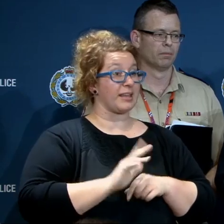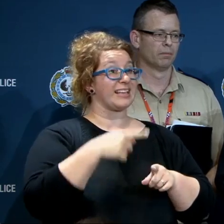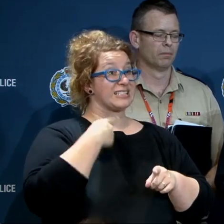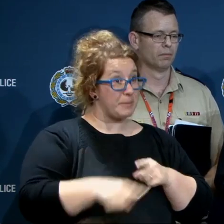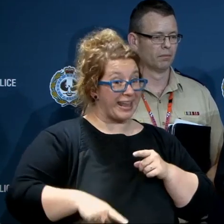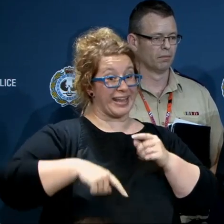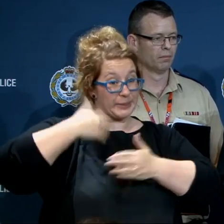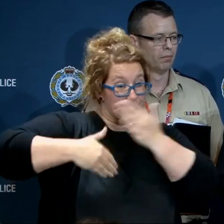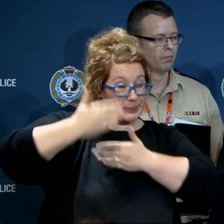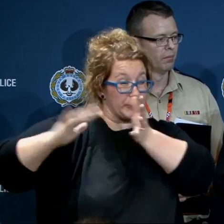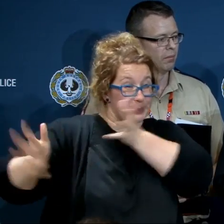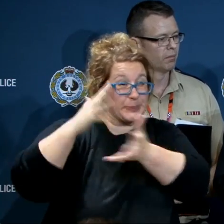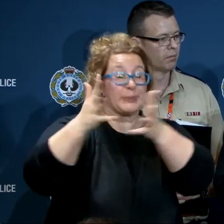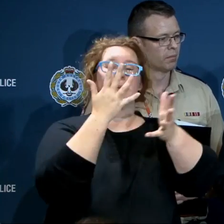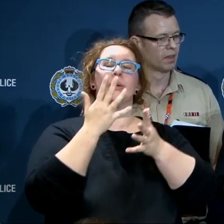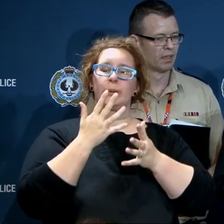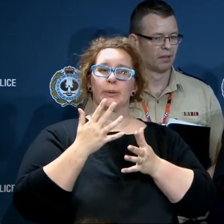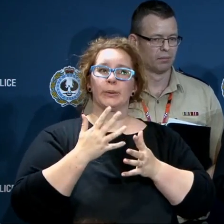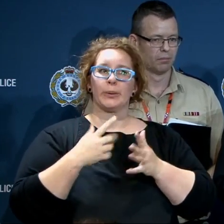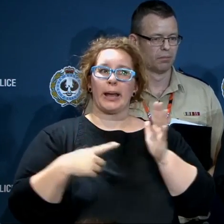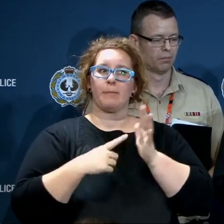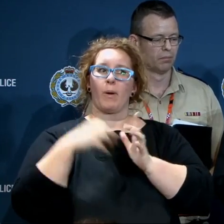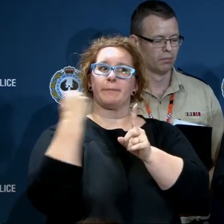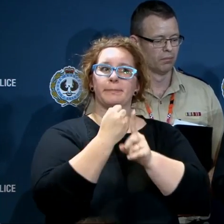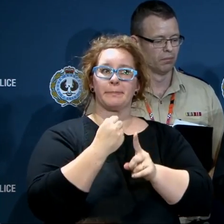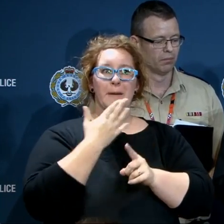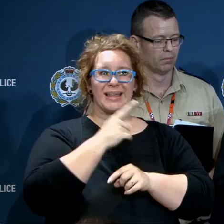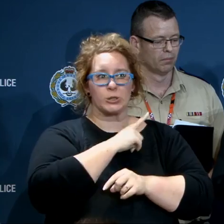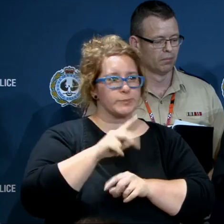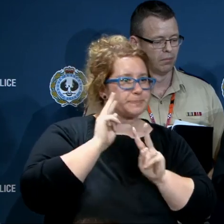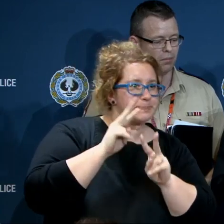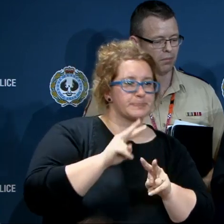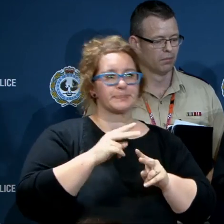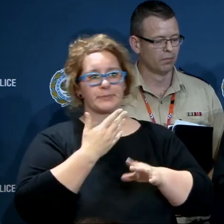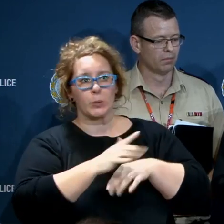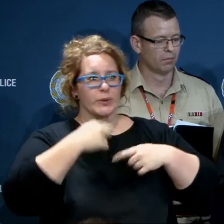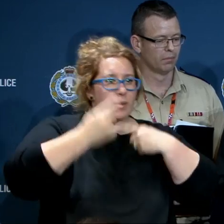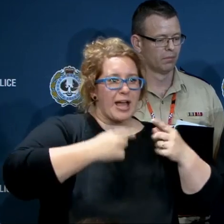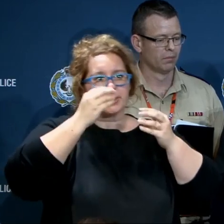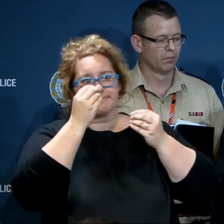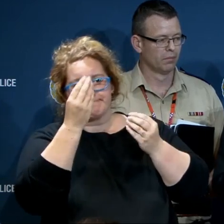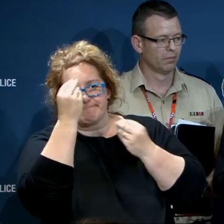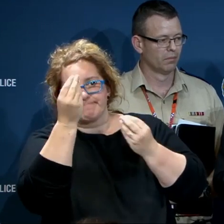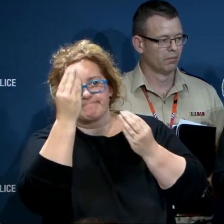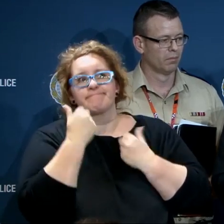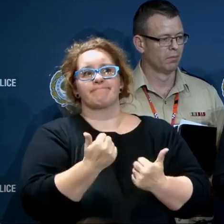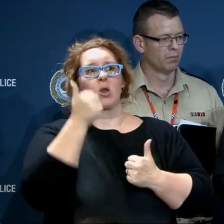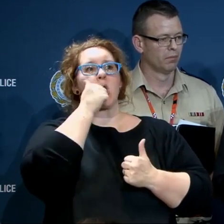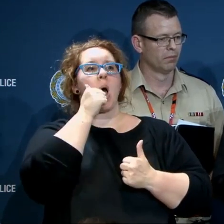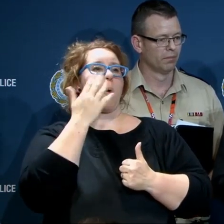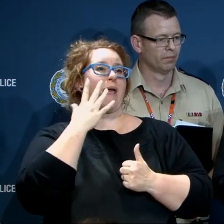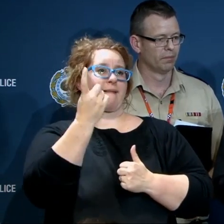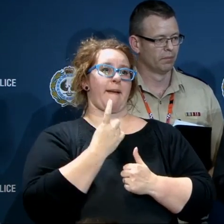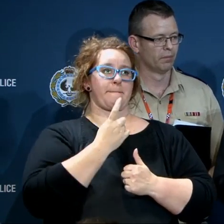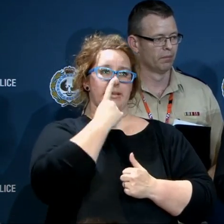is going to make a difference as well so I'd say keep up to date with the warnings and that'll give you a good idea of when to expect the peak and also the changing